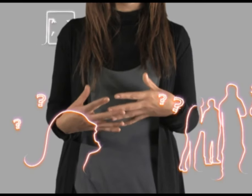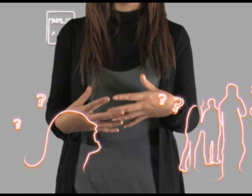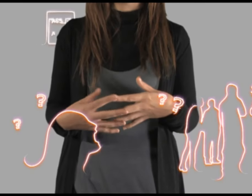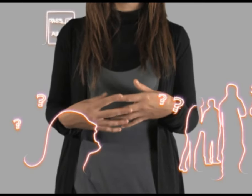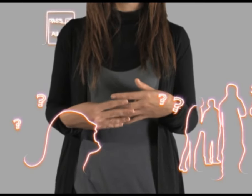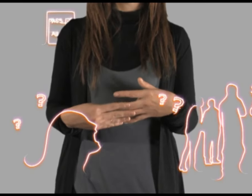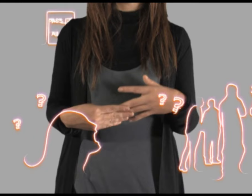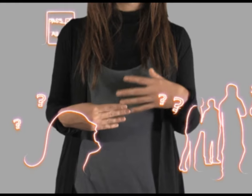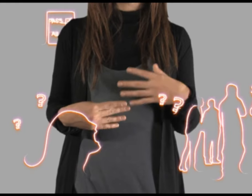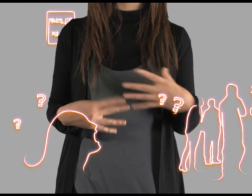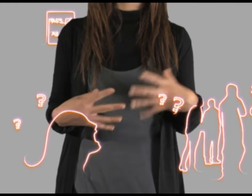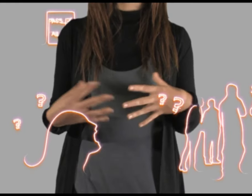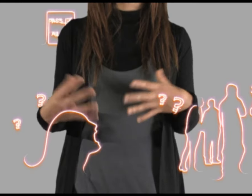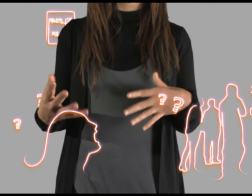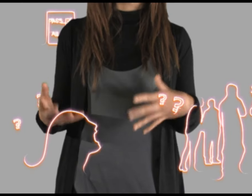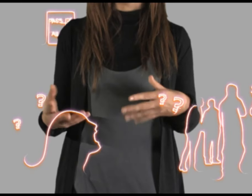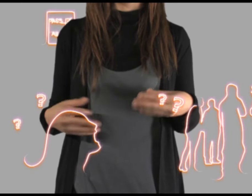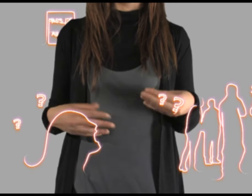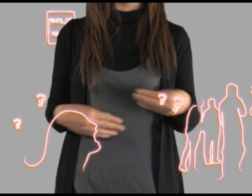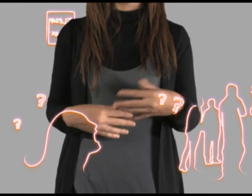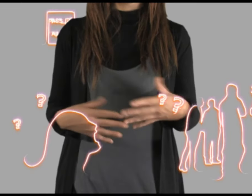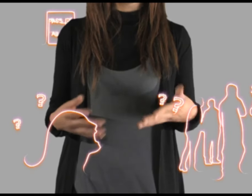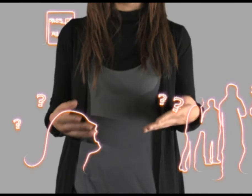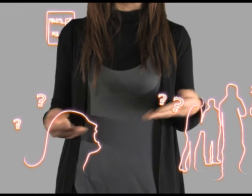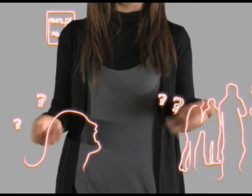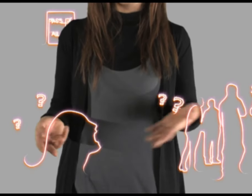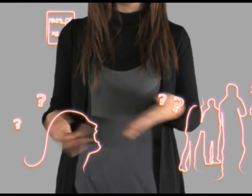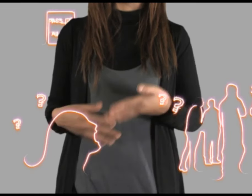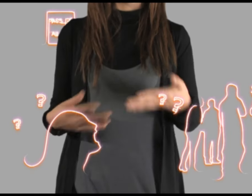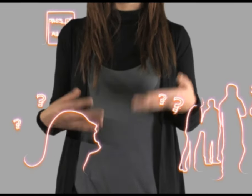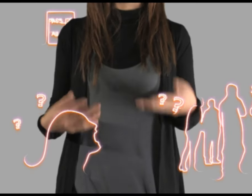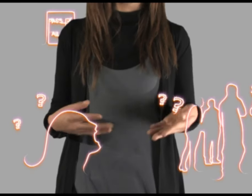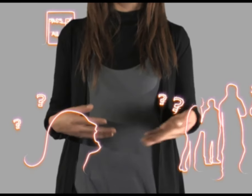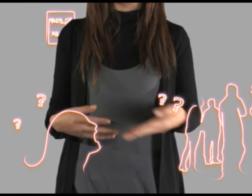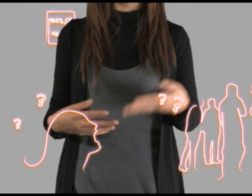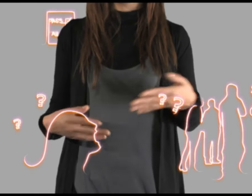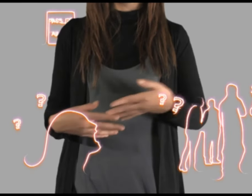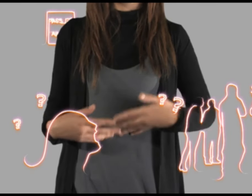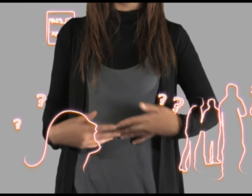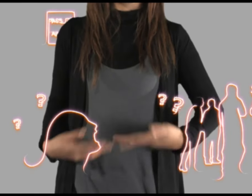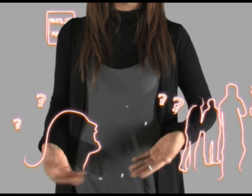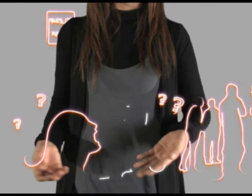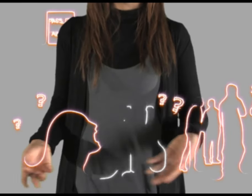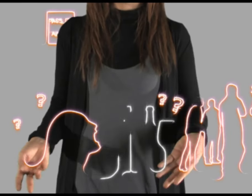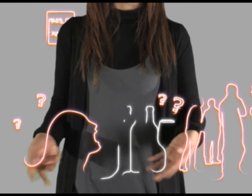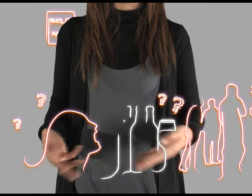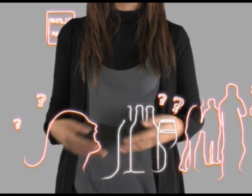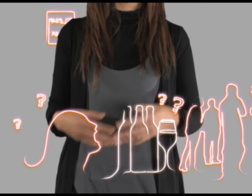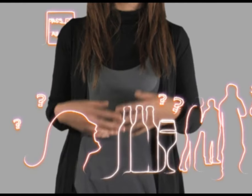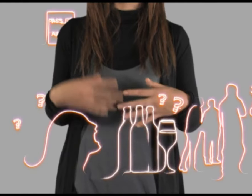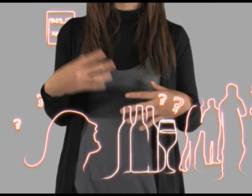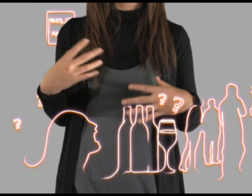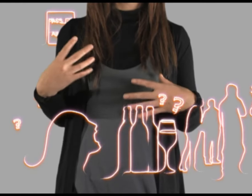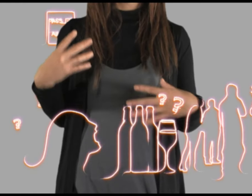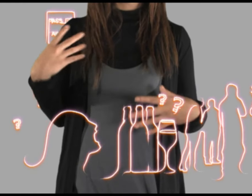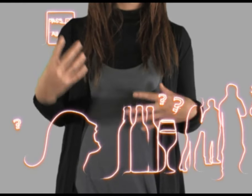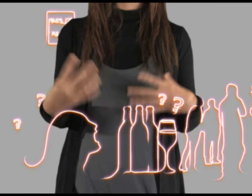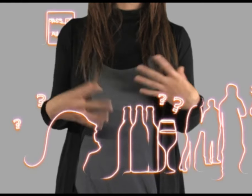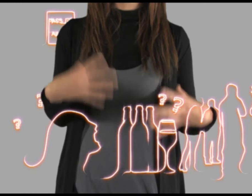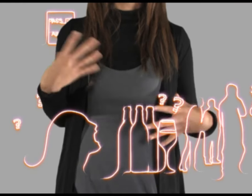it even though I knew that I was sober. I was working out. I wasn't drinking but there was just all